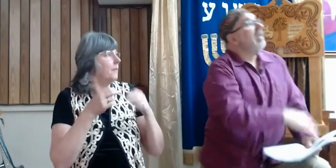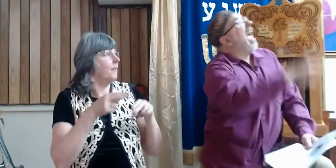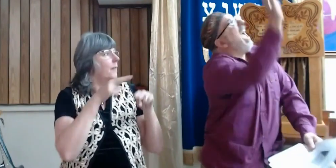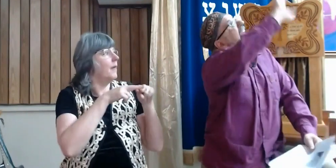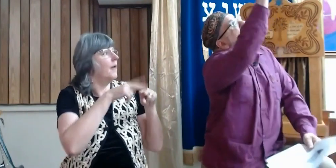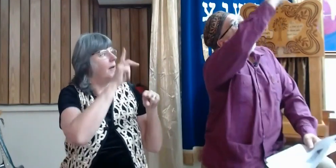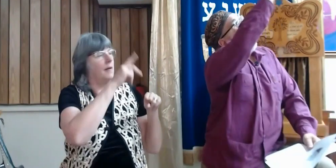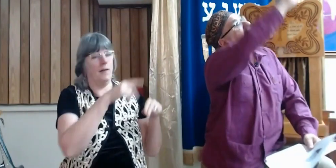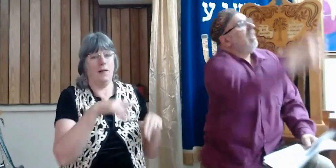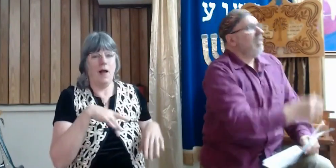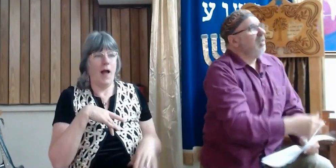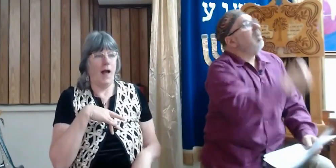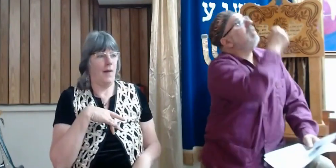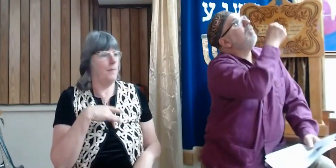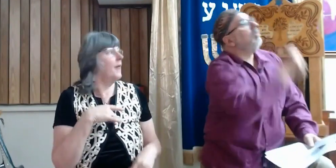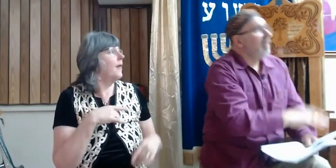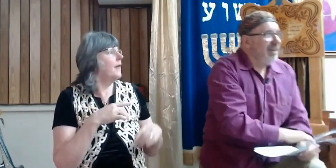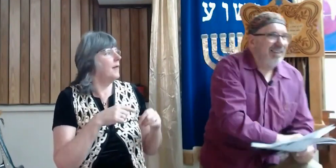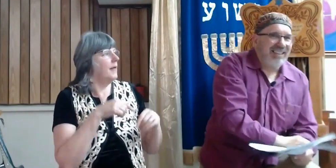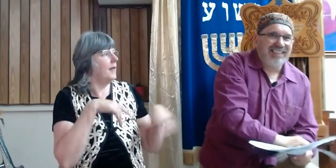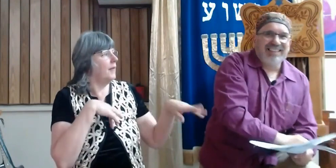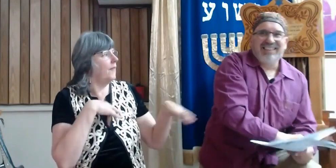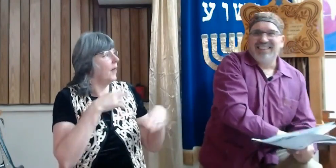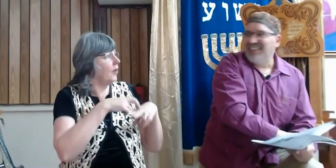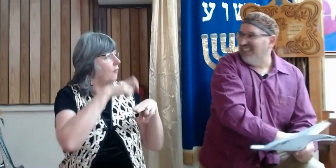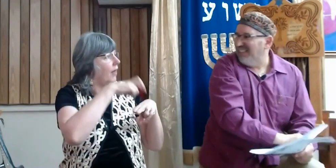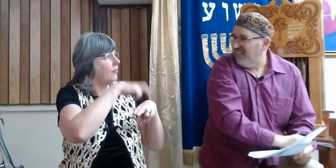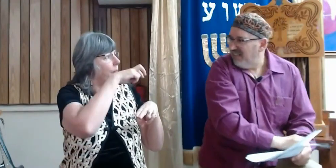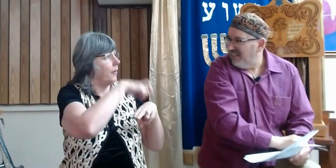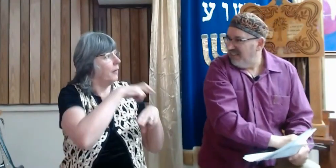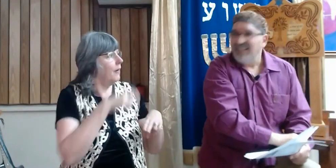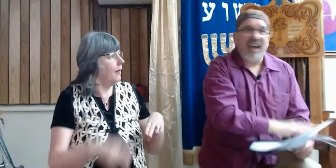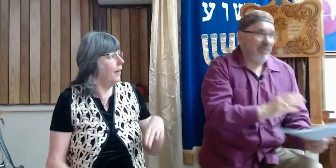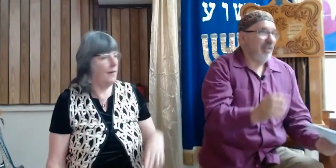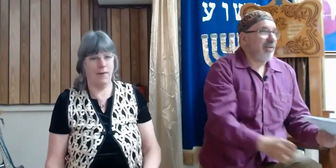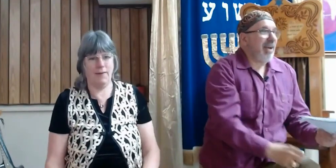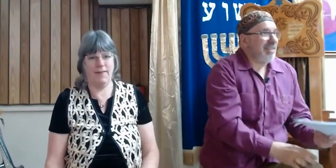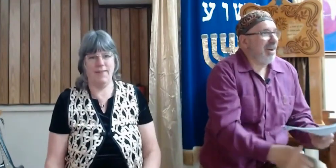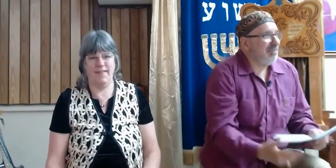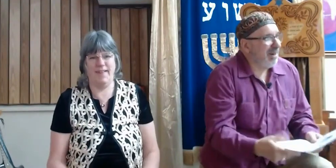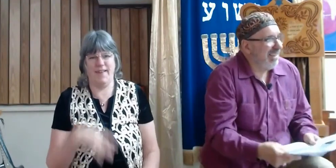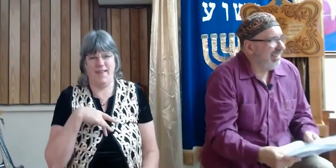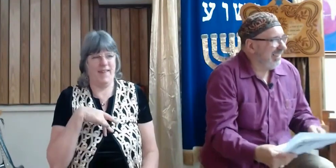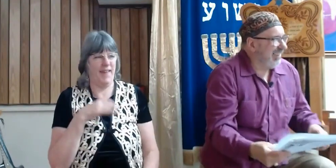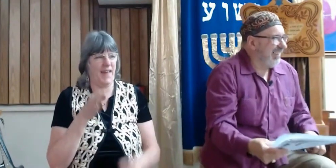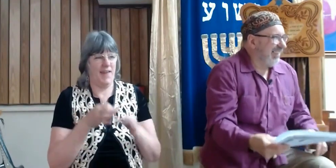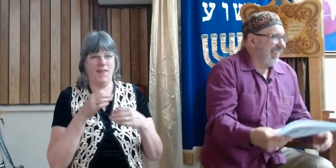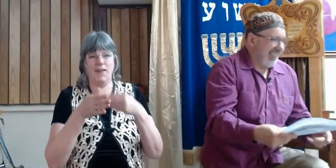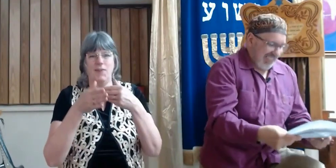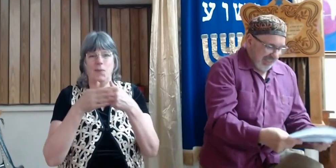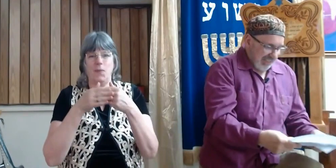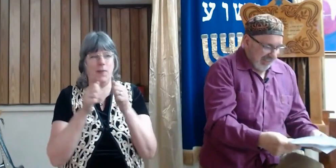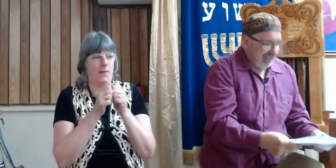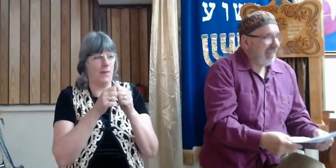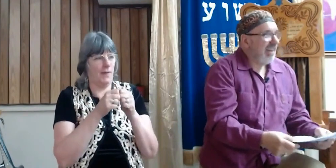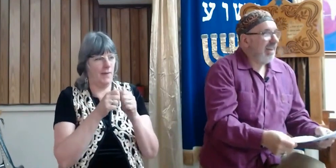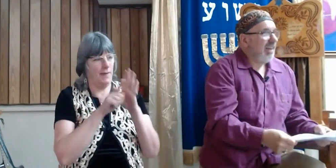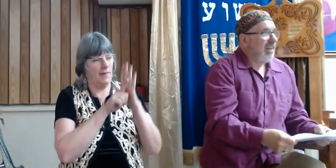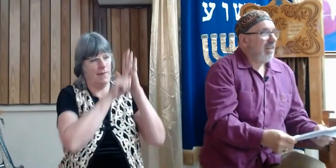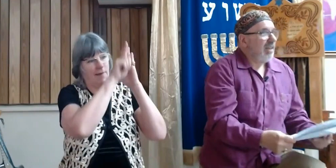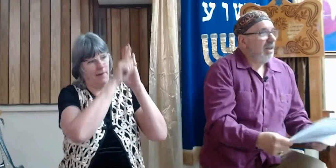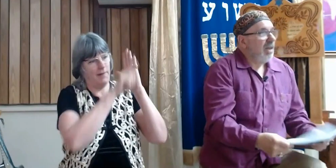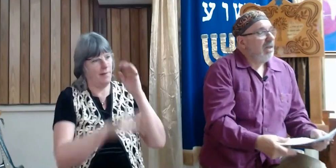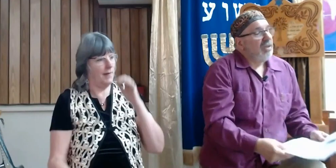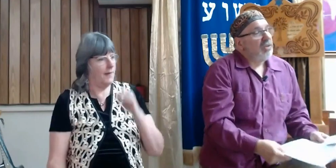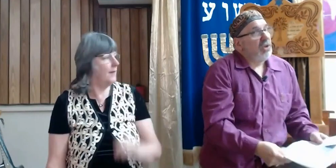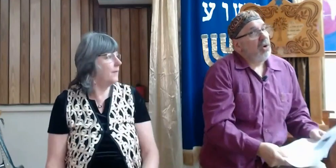know, I feel, hey! I feel like a grasshopper. Yeah, I feel like a grasshopper. For later days, I